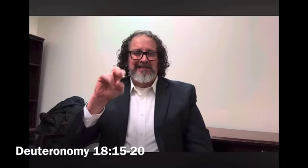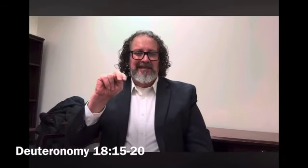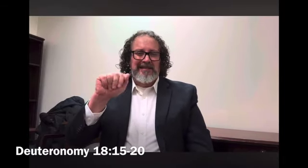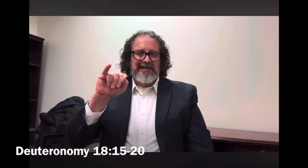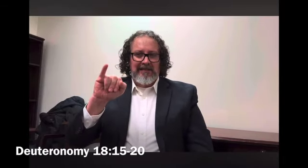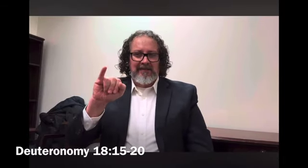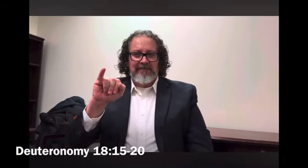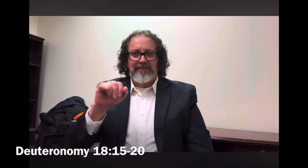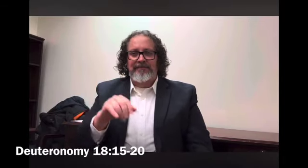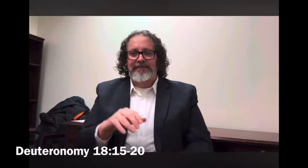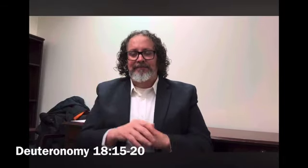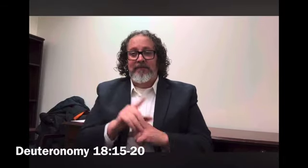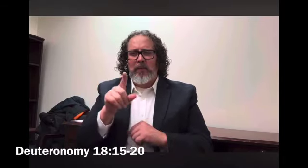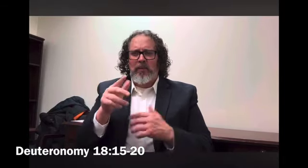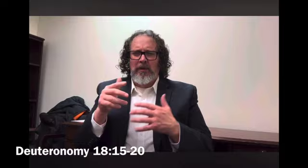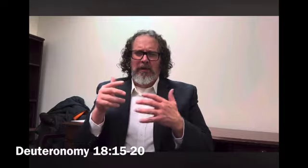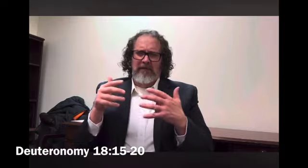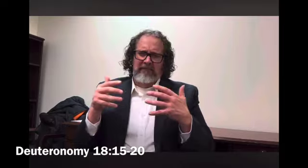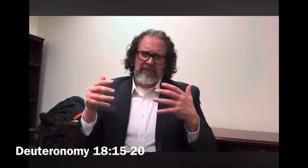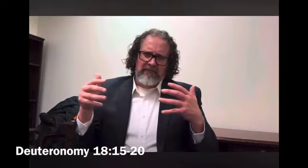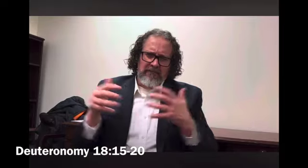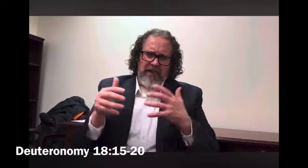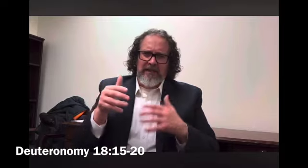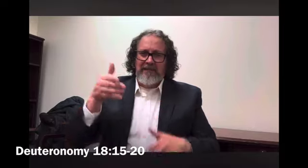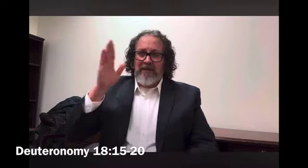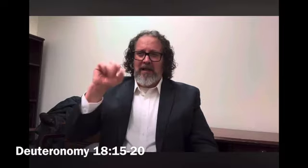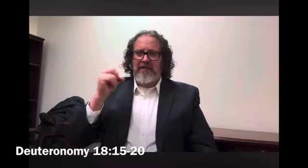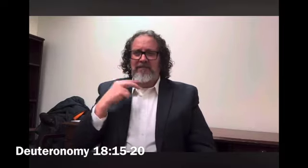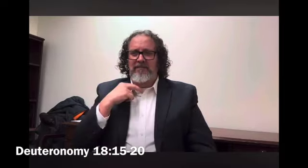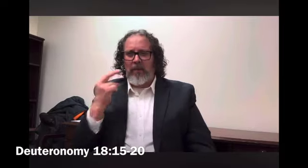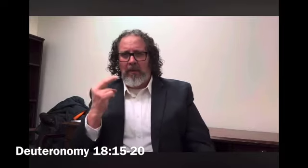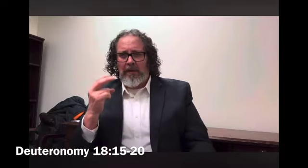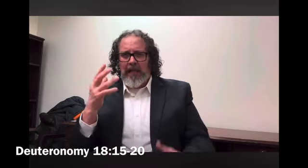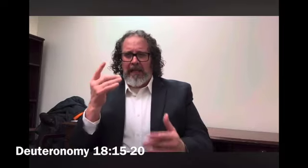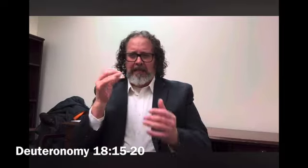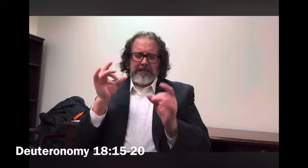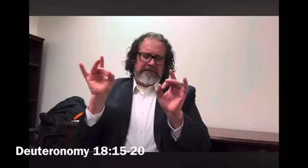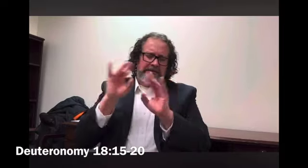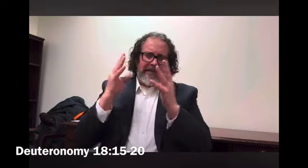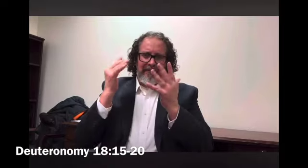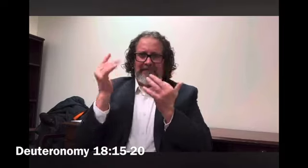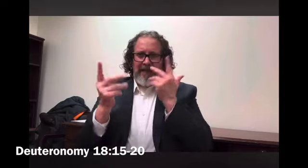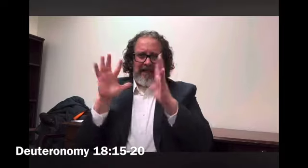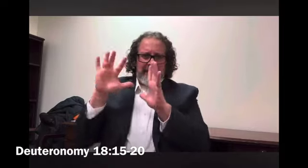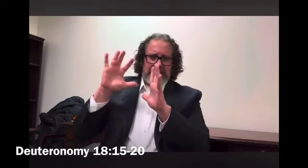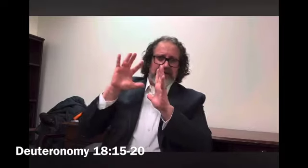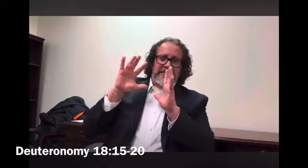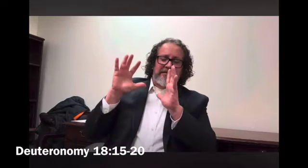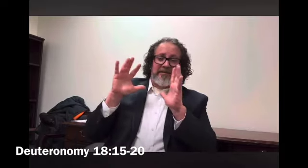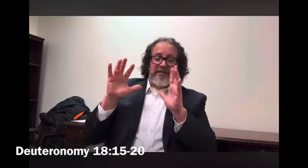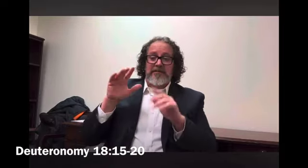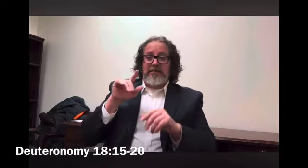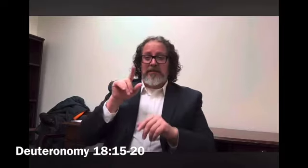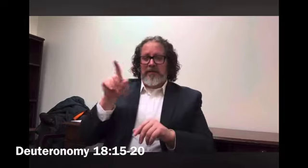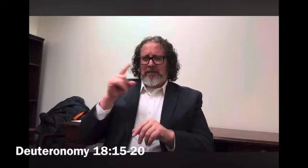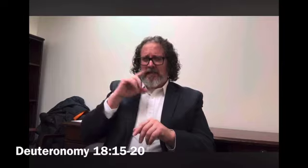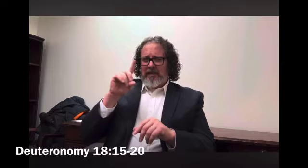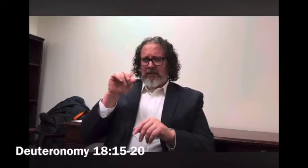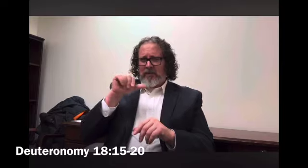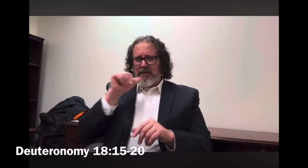requested of the Lord your God at Orab on the day of the assembly when you said let us not again hear the voice of the